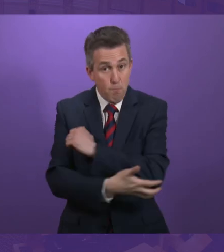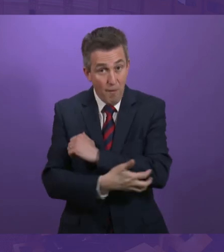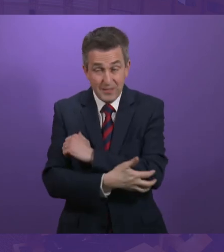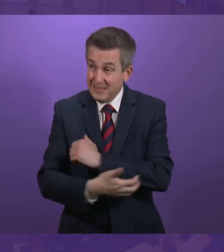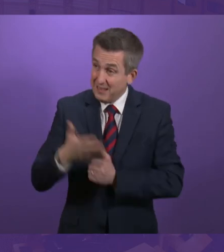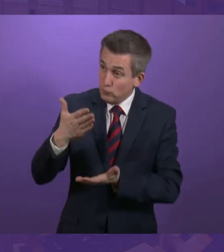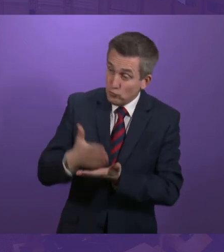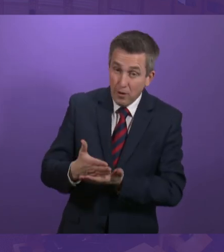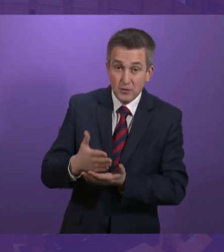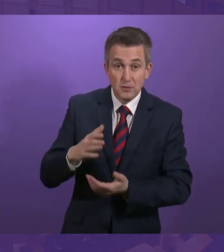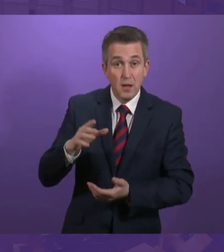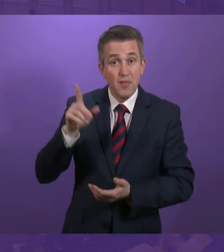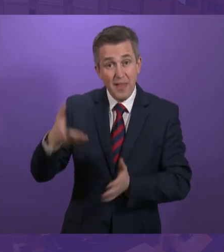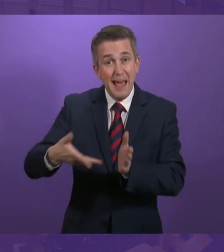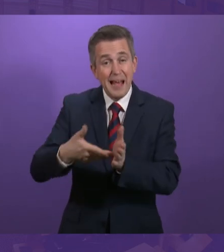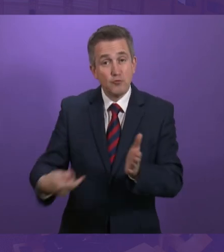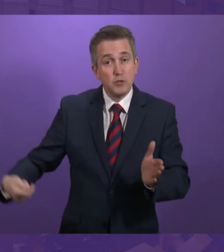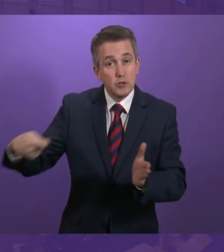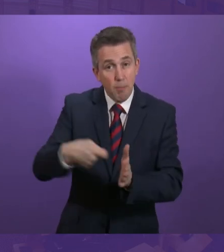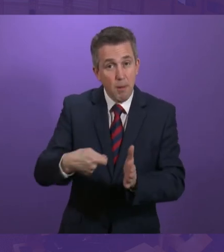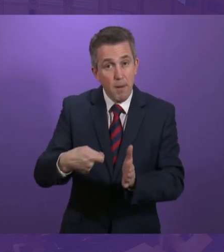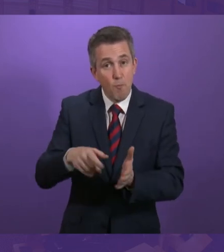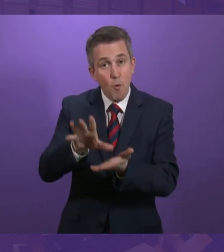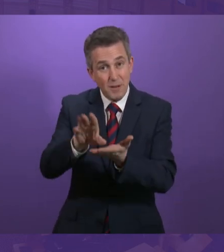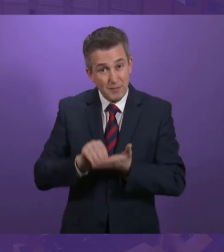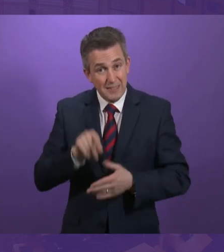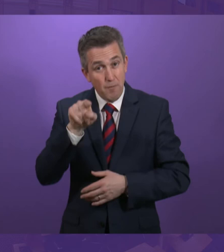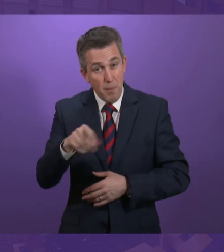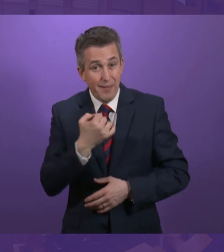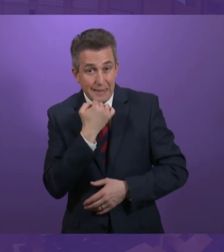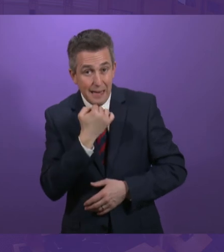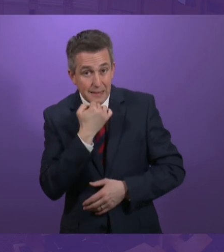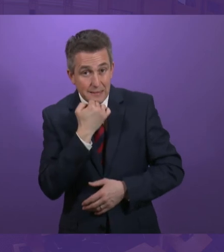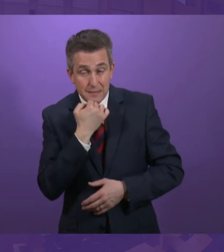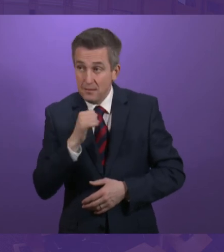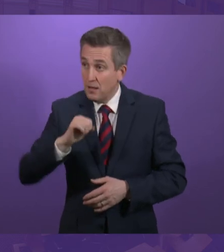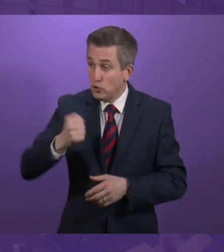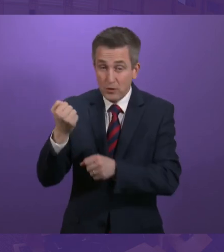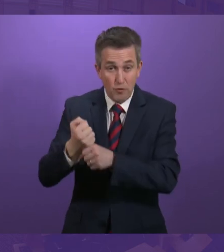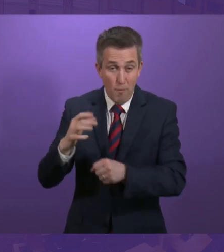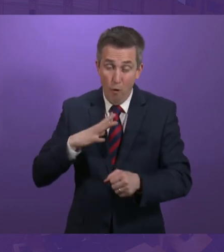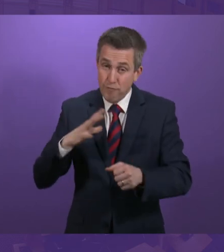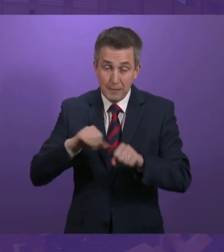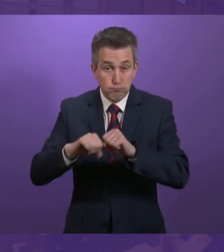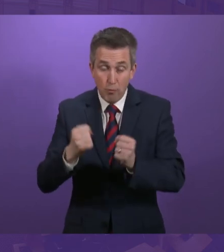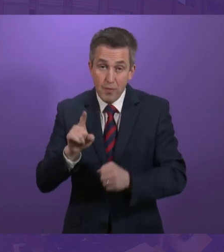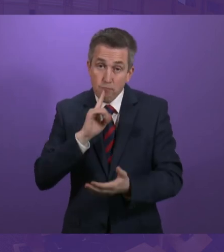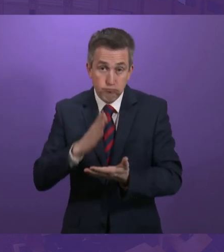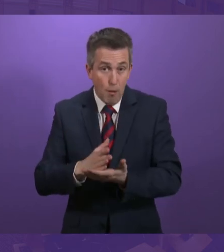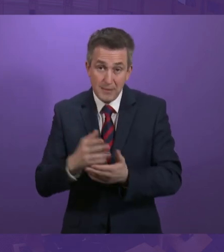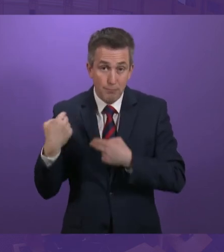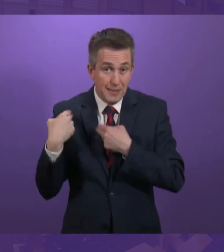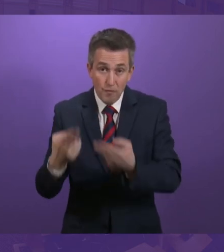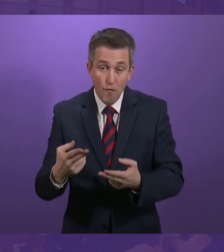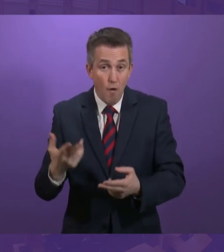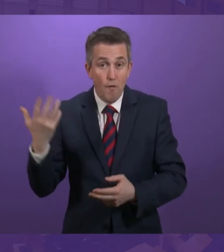trust that a single penny of the supplement will be in their pockets by that date, when the Government have broken their promise to fully devolve benefits by the end of